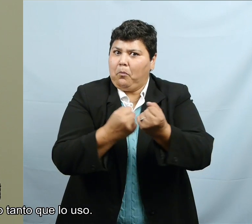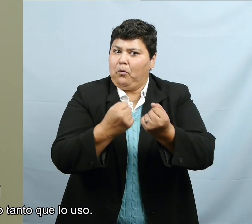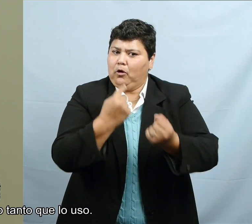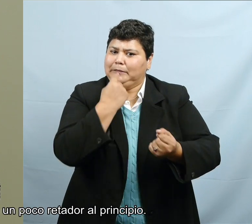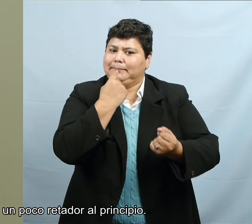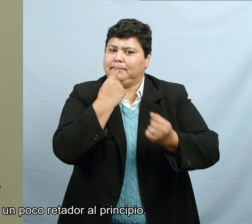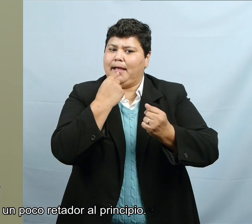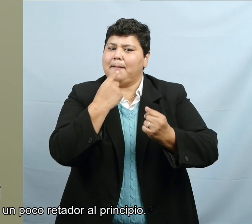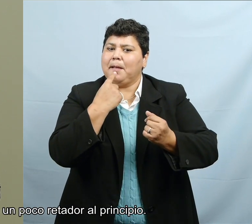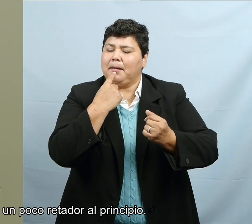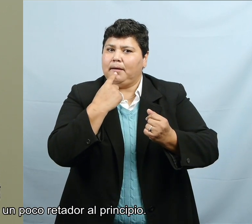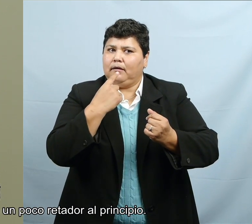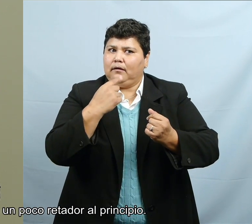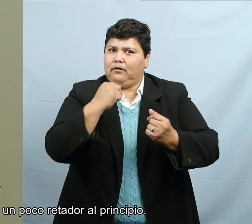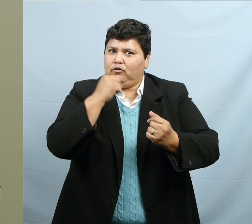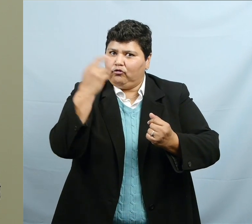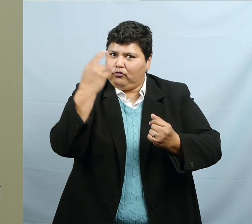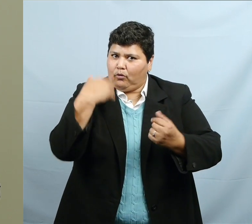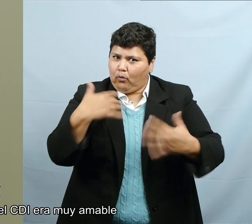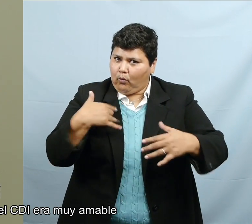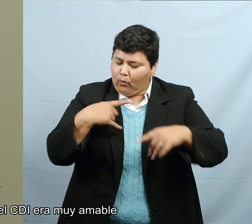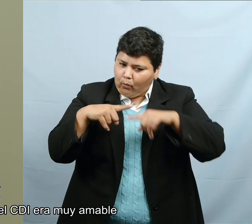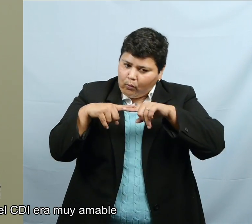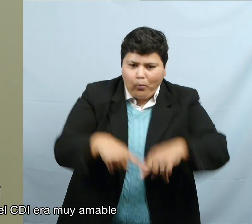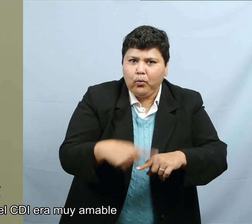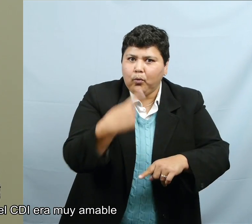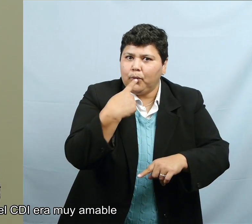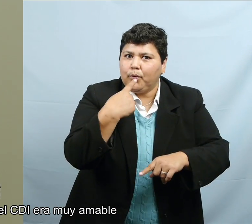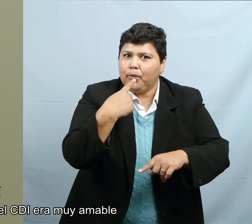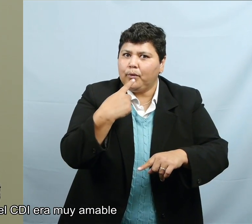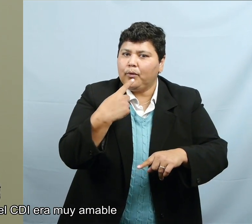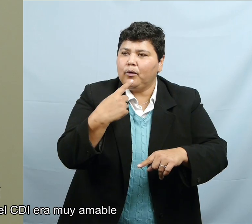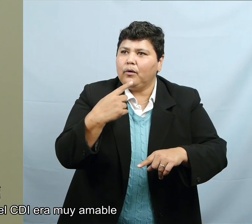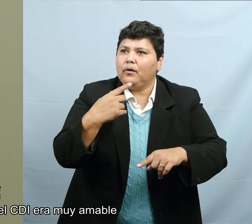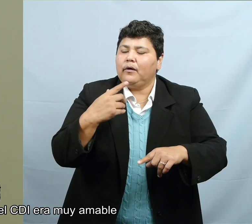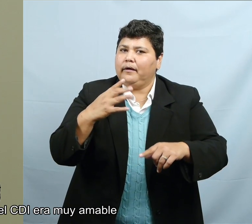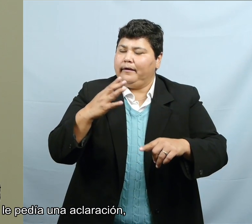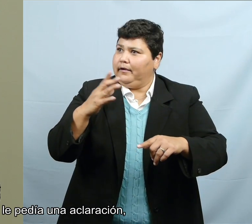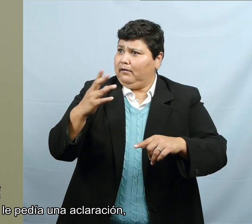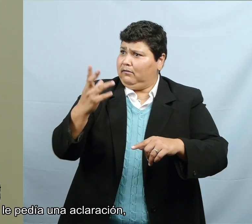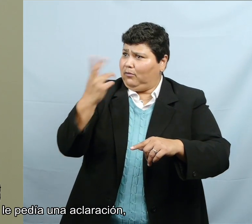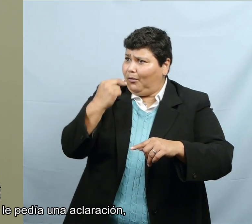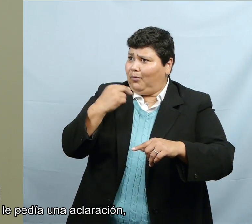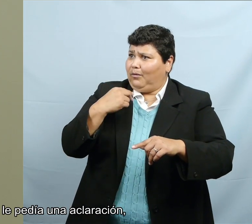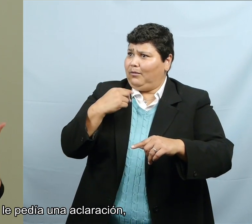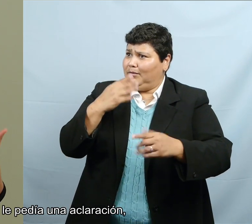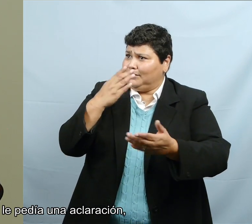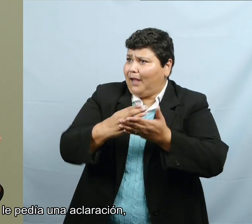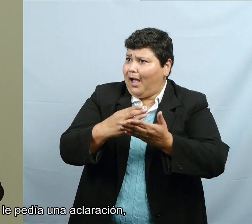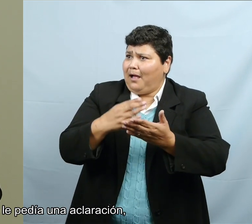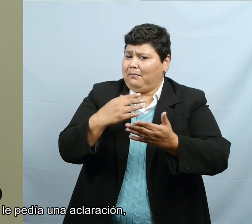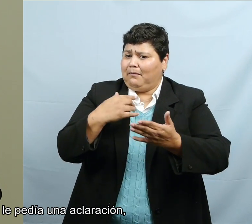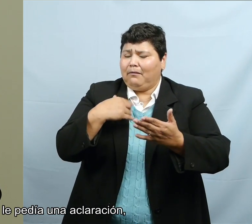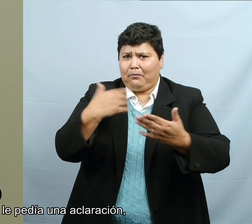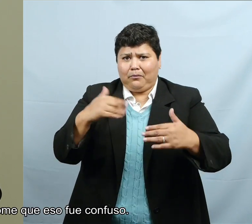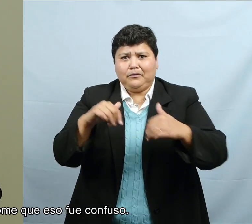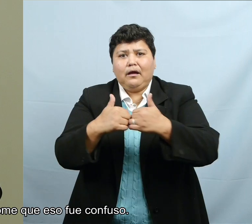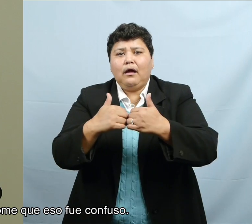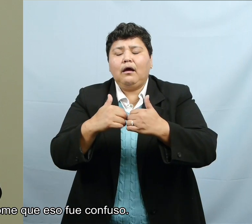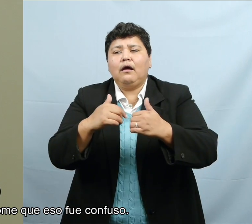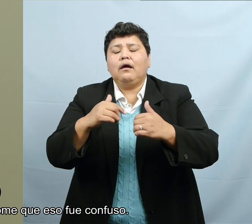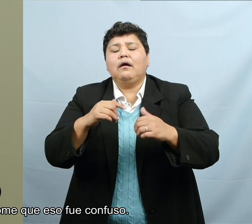use that. So it was a little challenging at first. But the CDI was very helpful when I asked for clarification